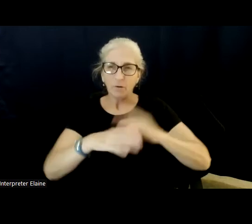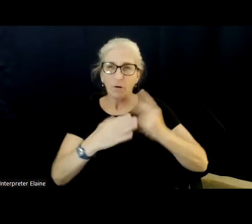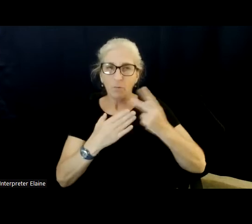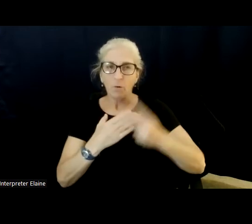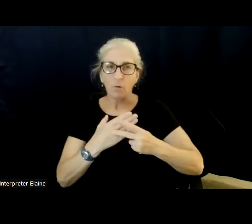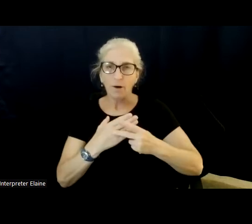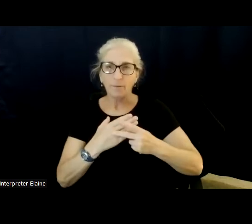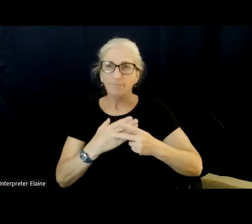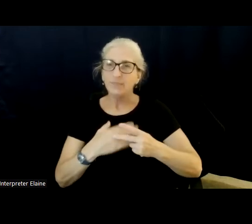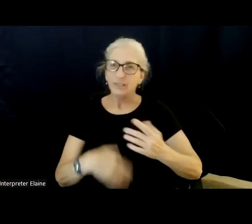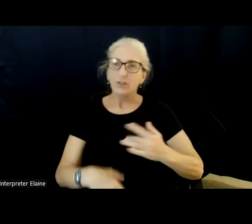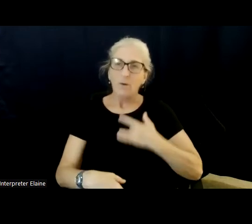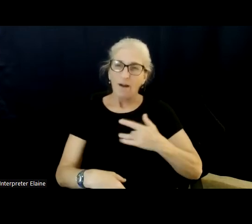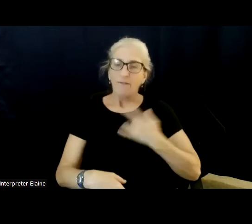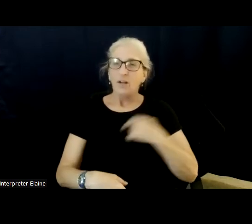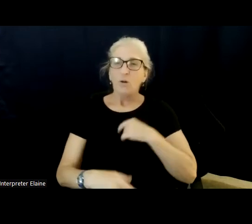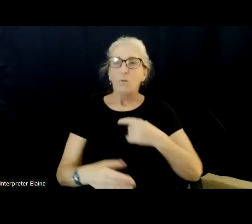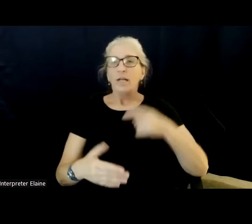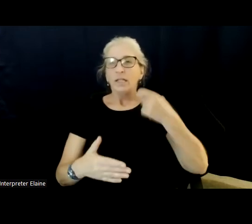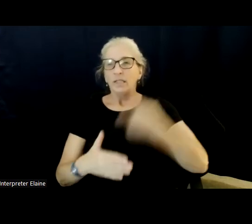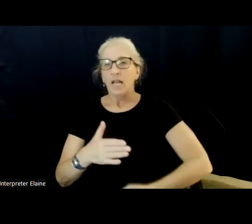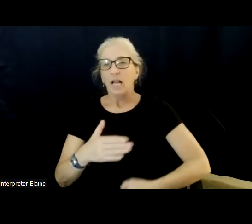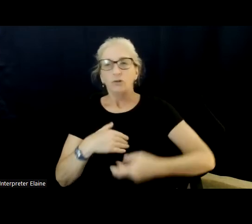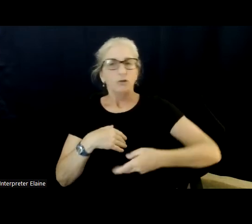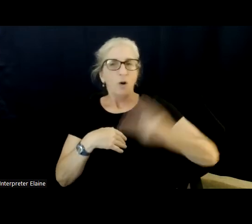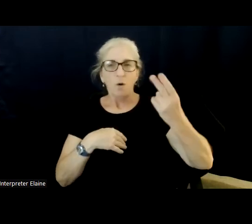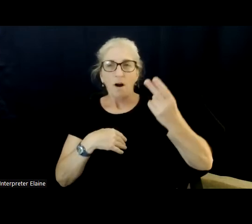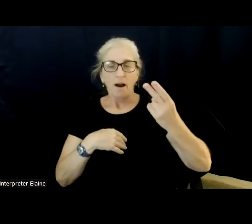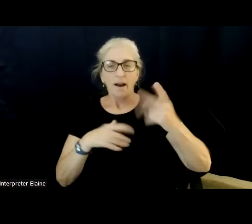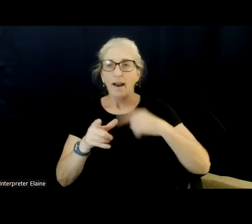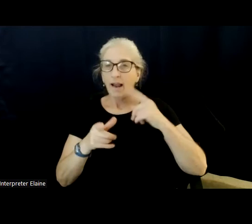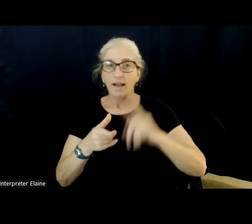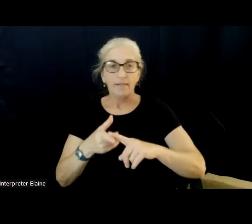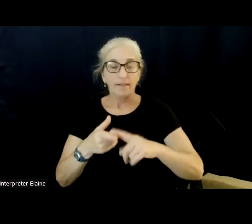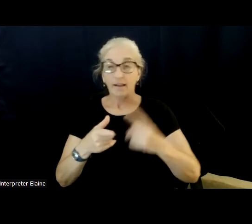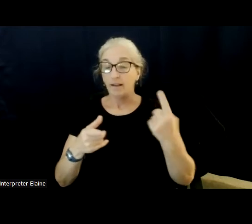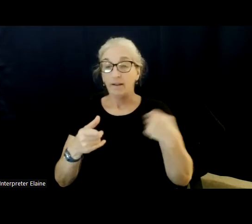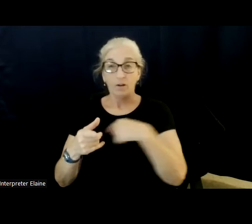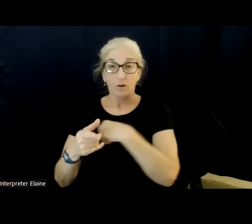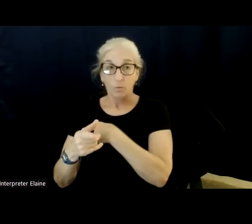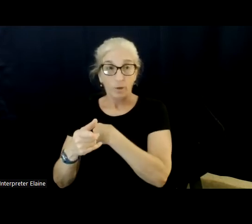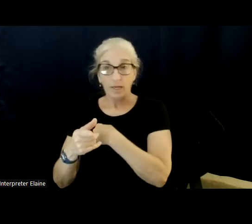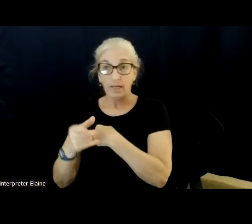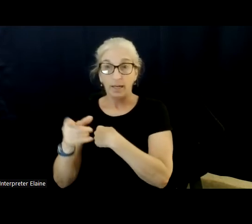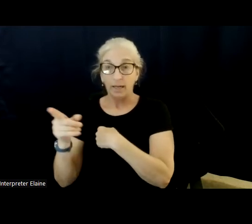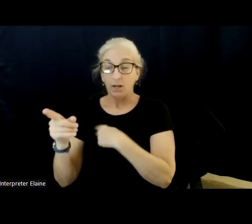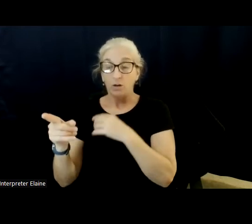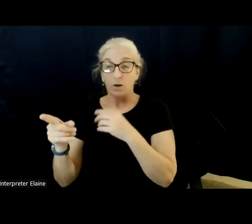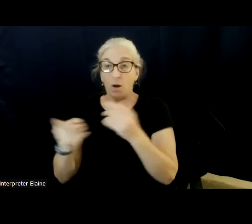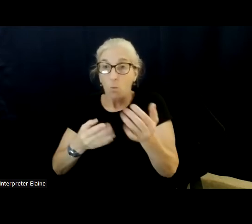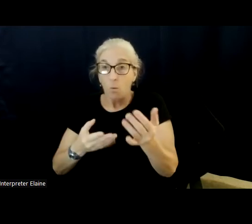we spent so much money to DC. And then we ended up getting into a log jam to where we wait 10 years, 10 plus years